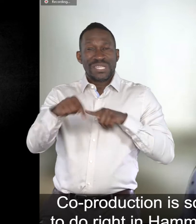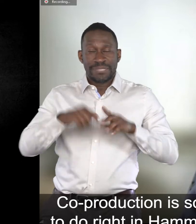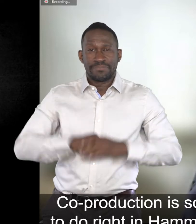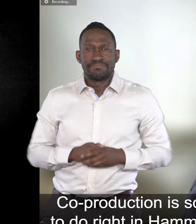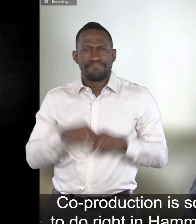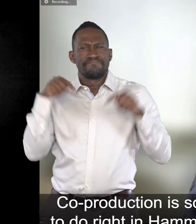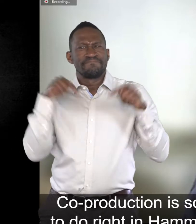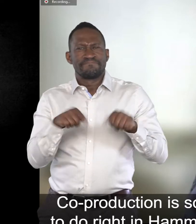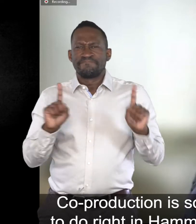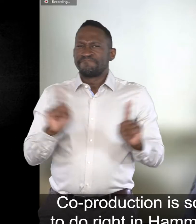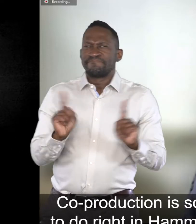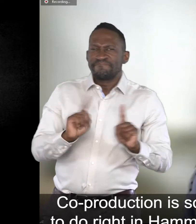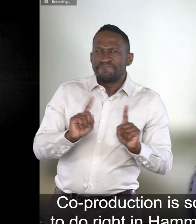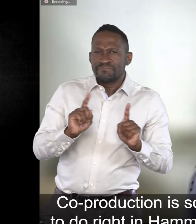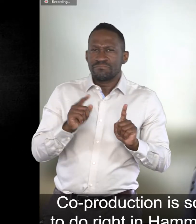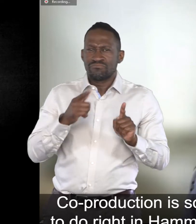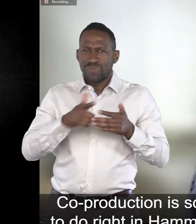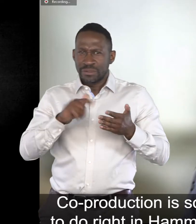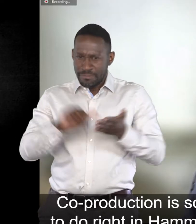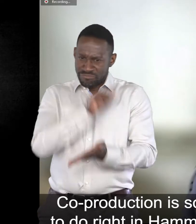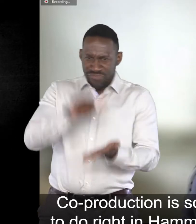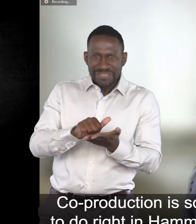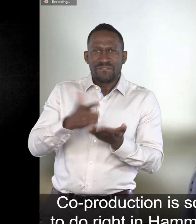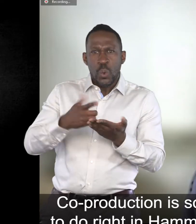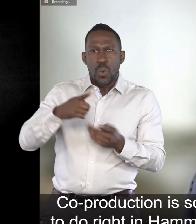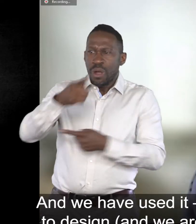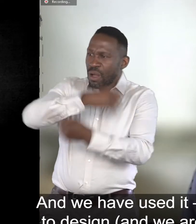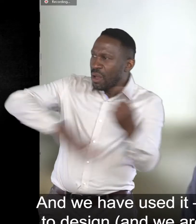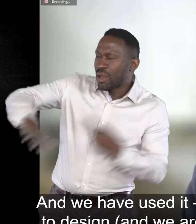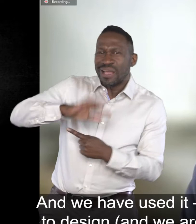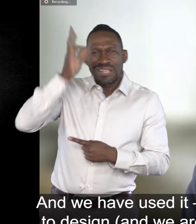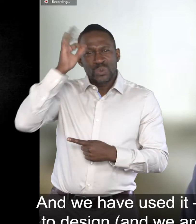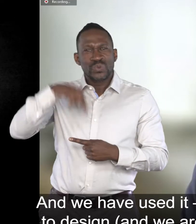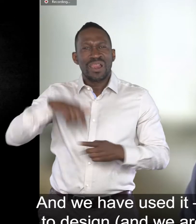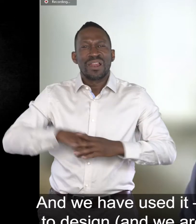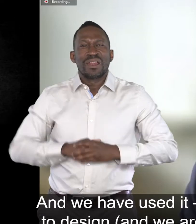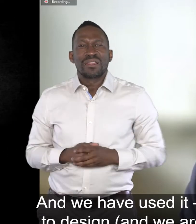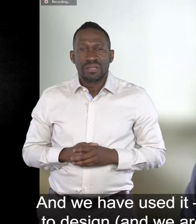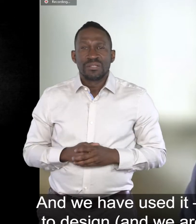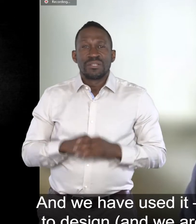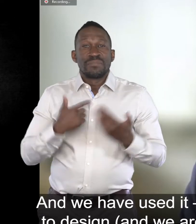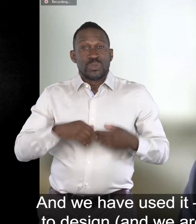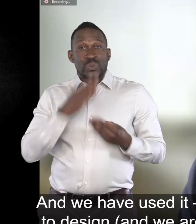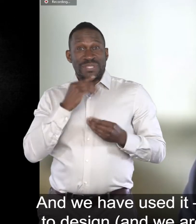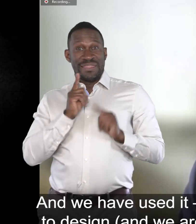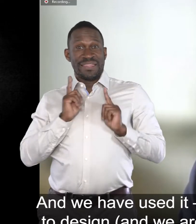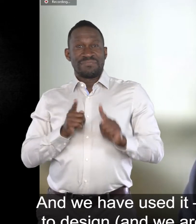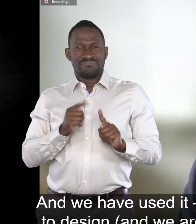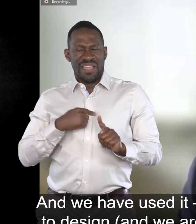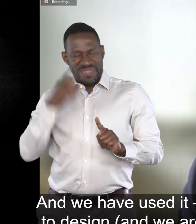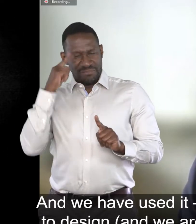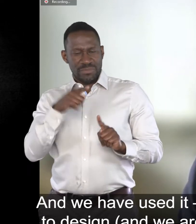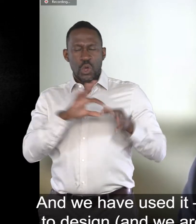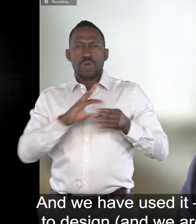Co-production is something we are determined to do right in Hammersmith and Fulham councillary and we've used it, I think proper co-production,